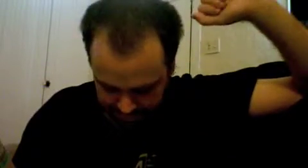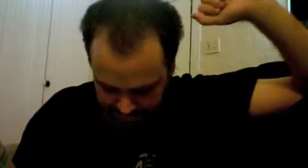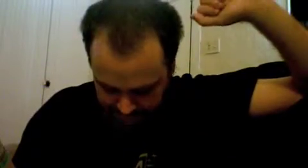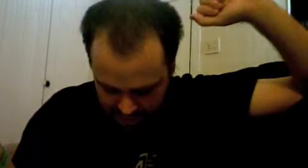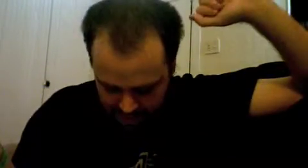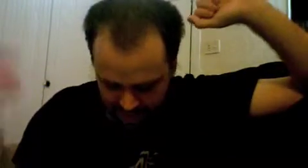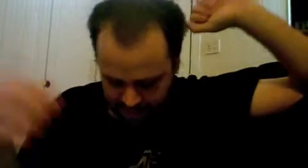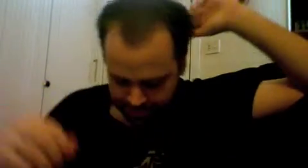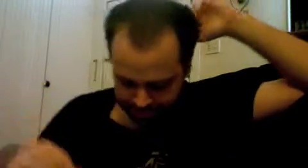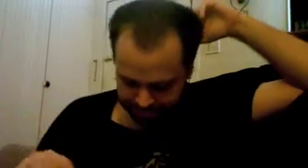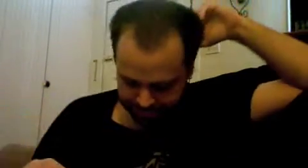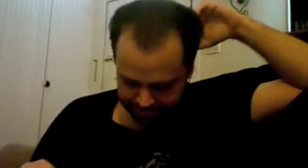and